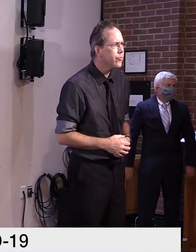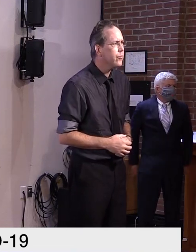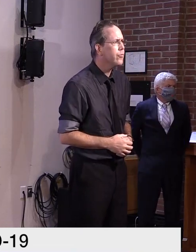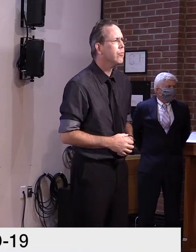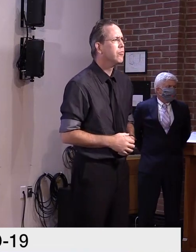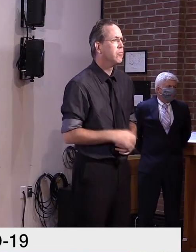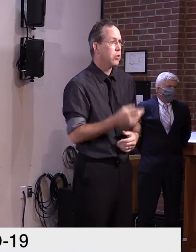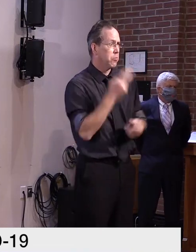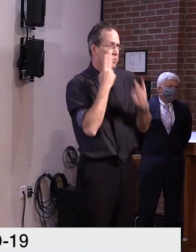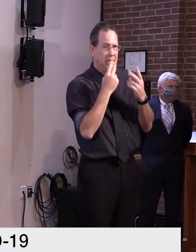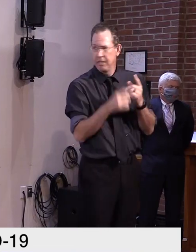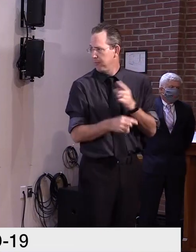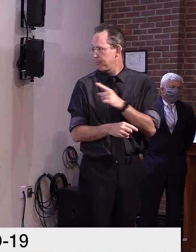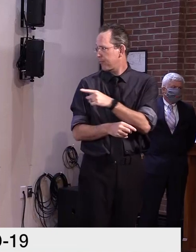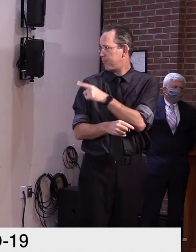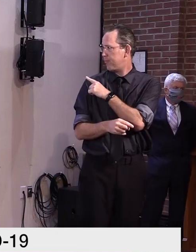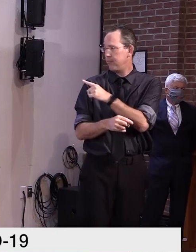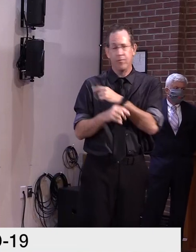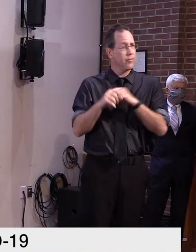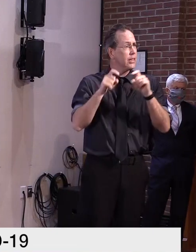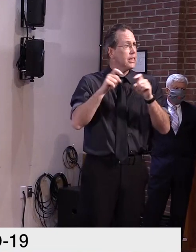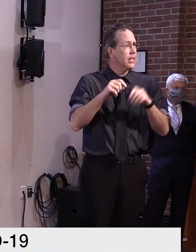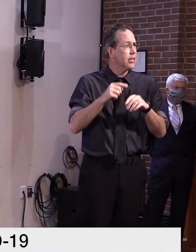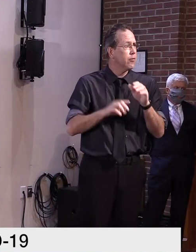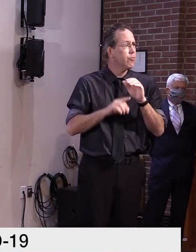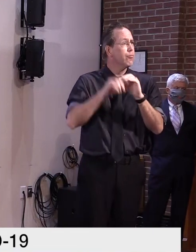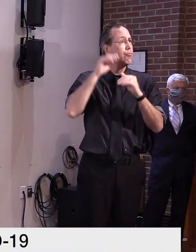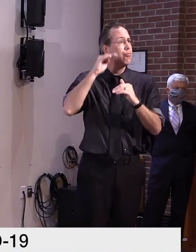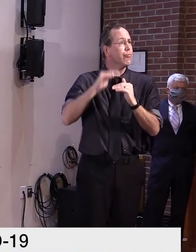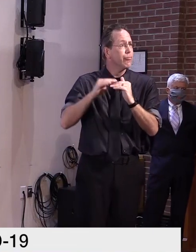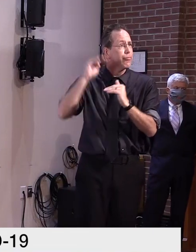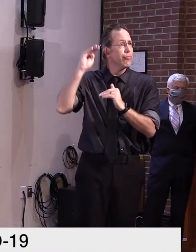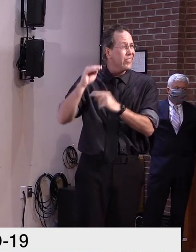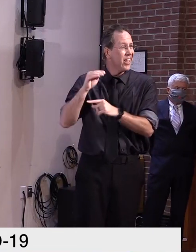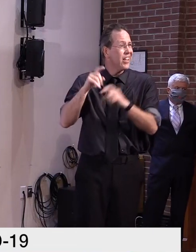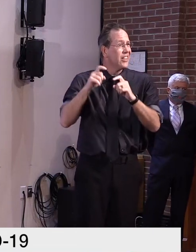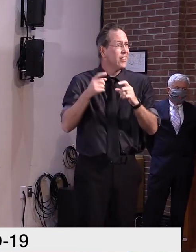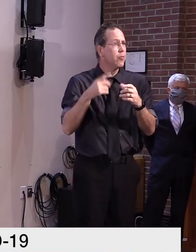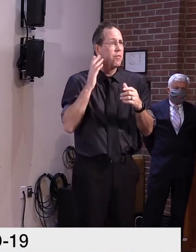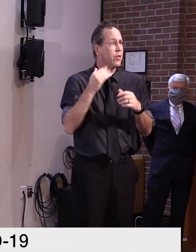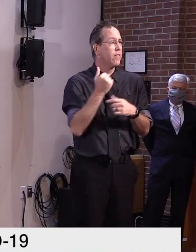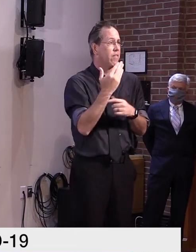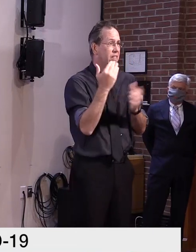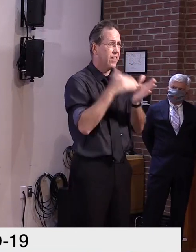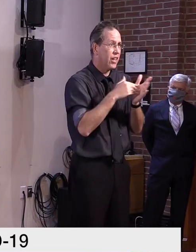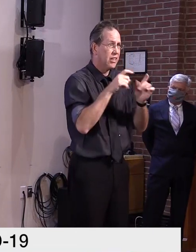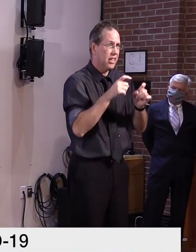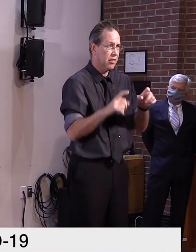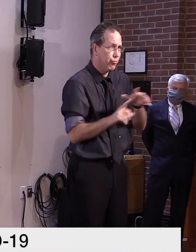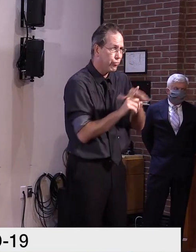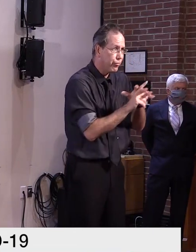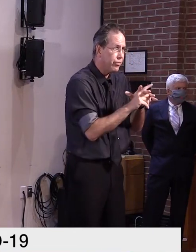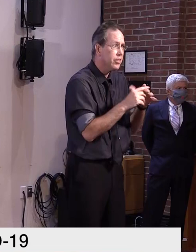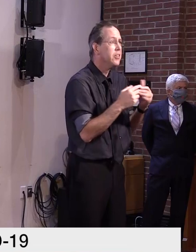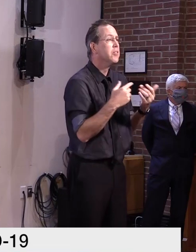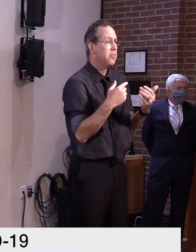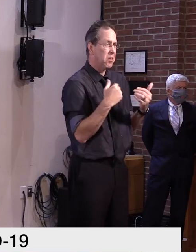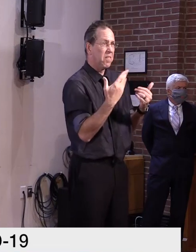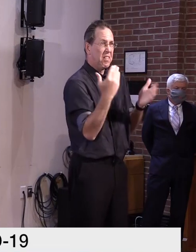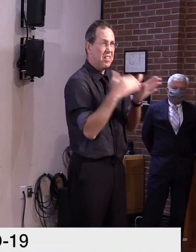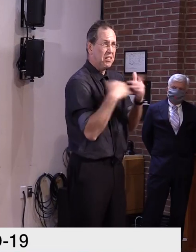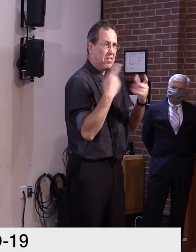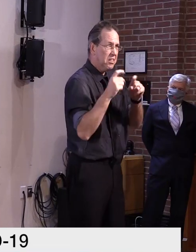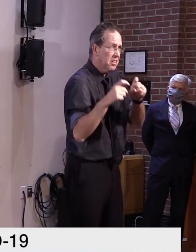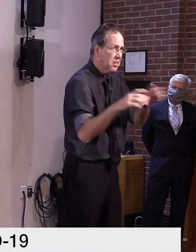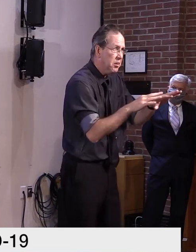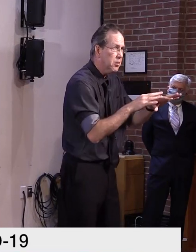can see that we did another 15,000 tests here in Vermont. And out of those 15,000 tests, another five